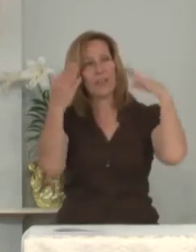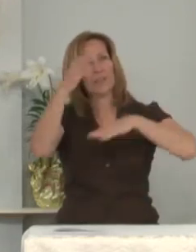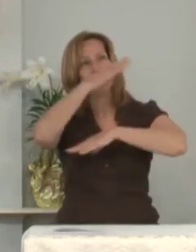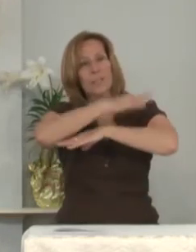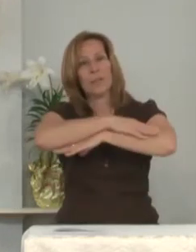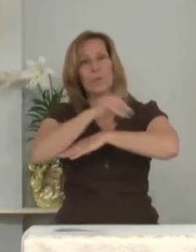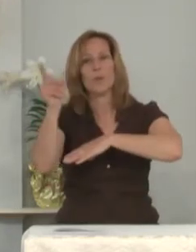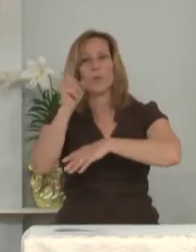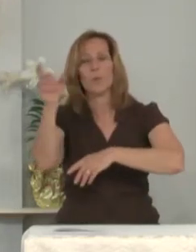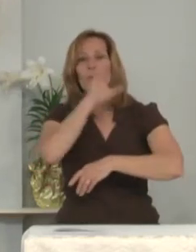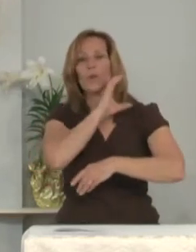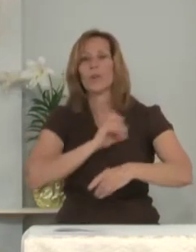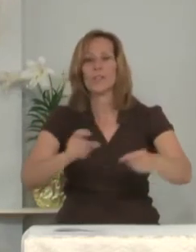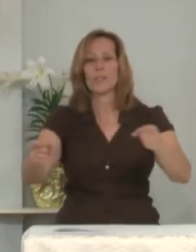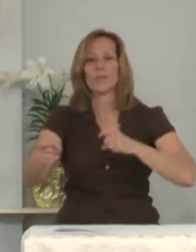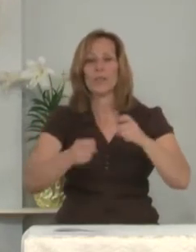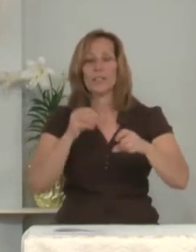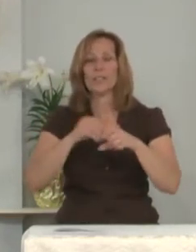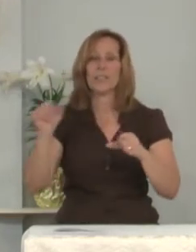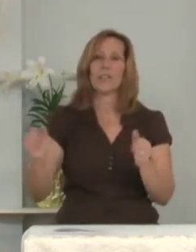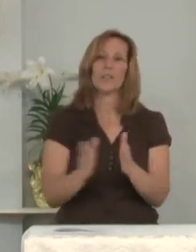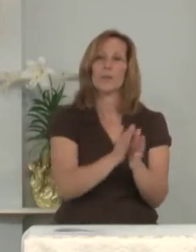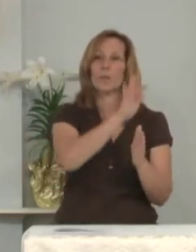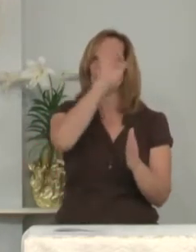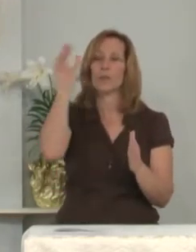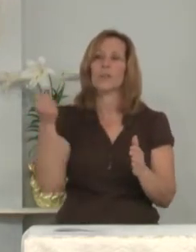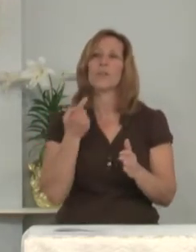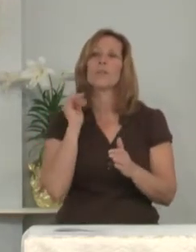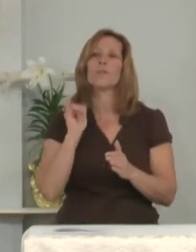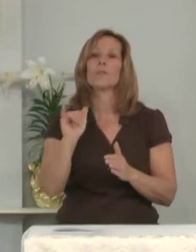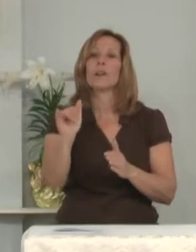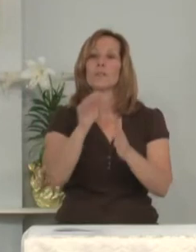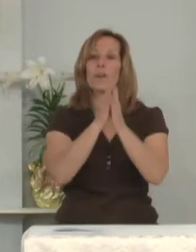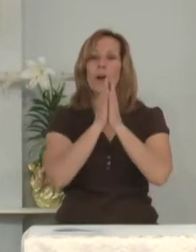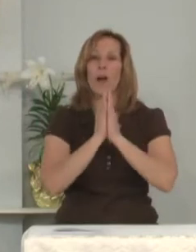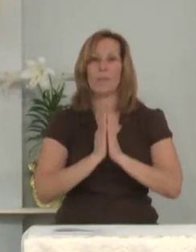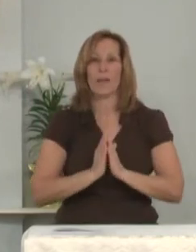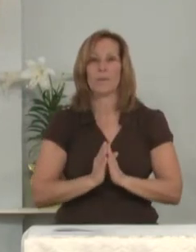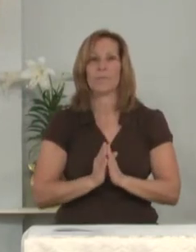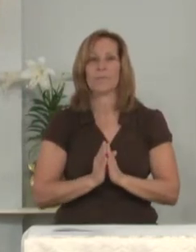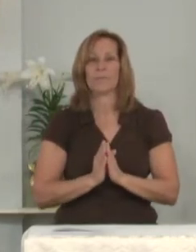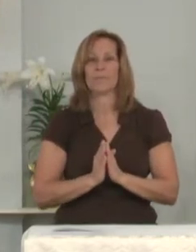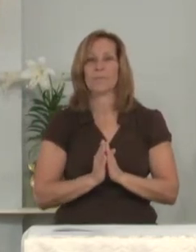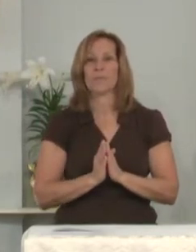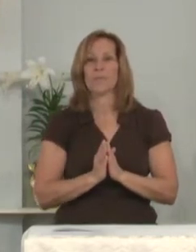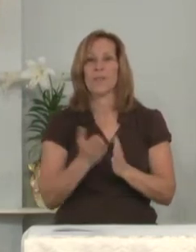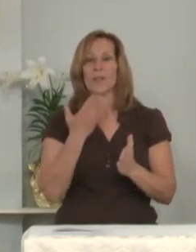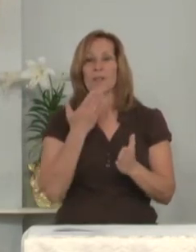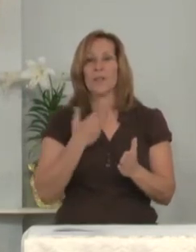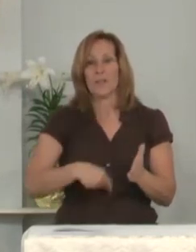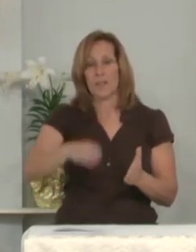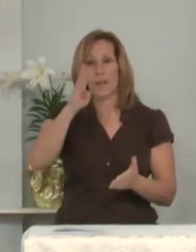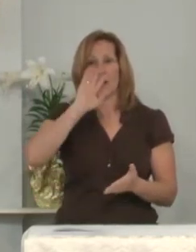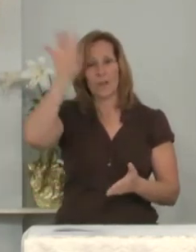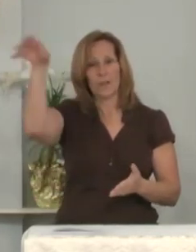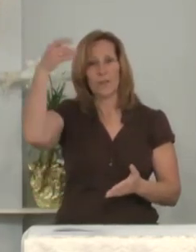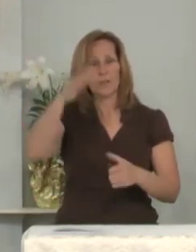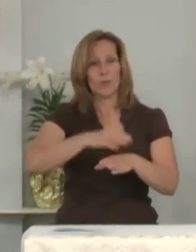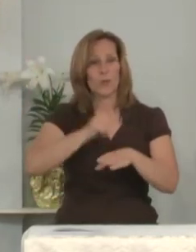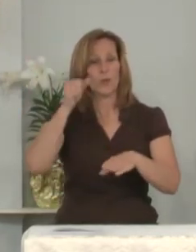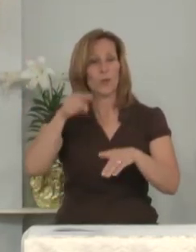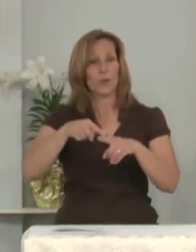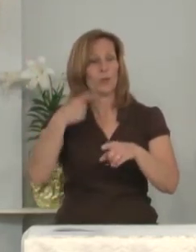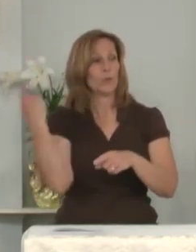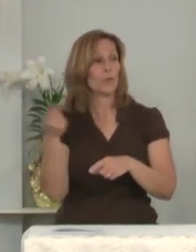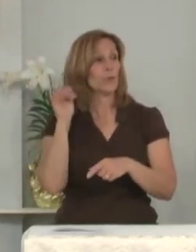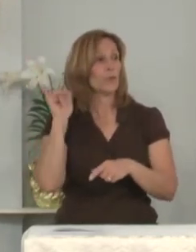Christ reigns in glory forever. Amen. The God of grace who has called you to